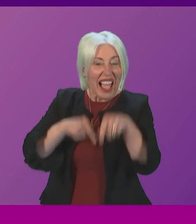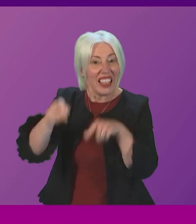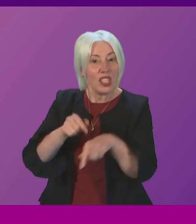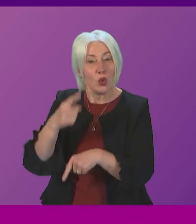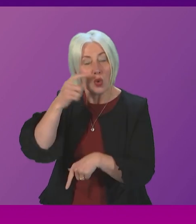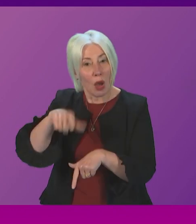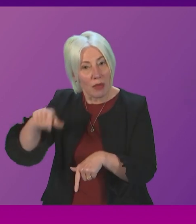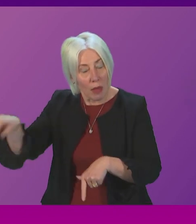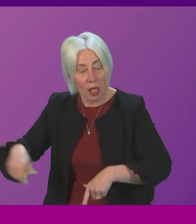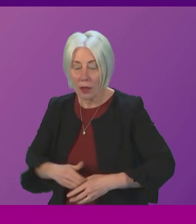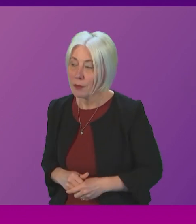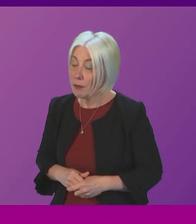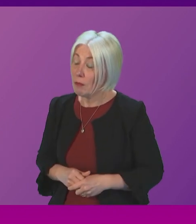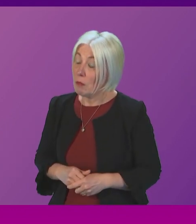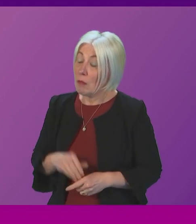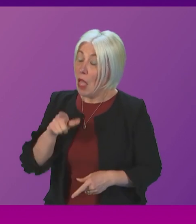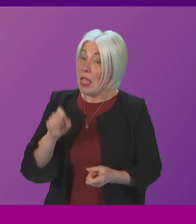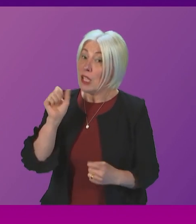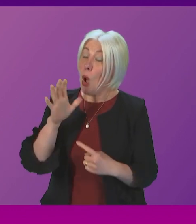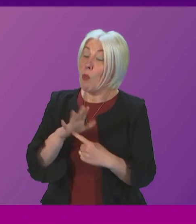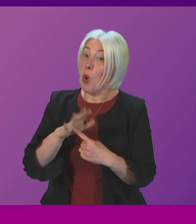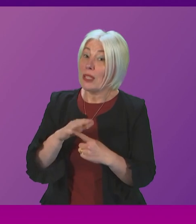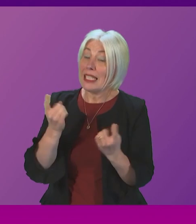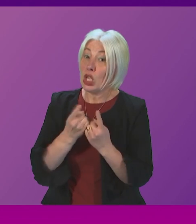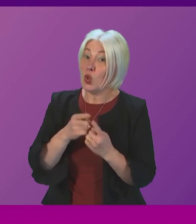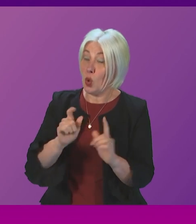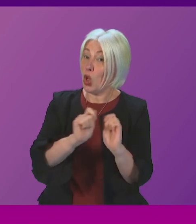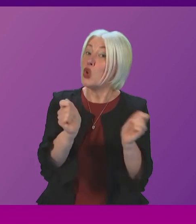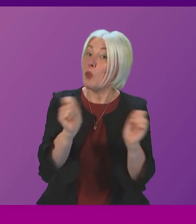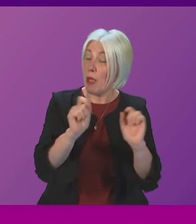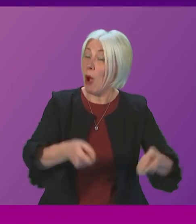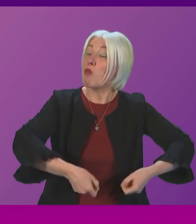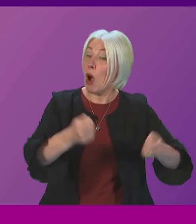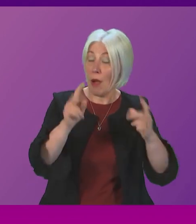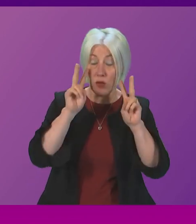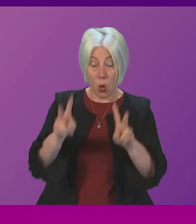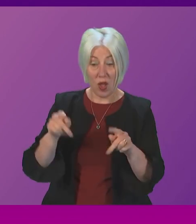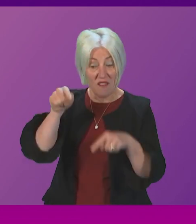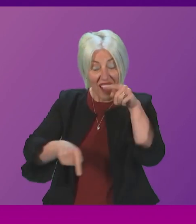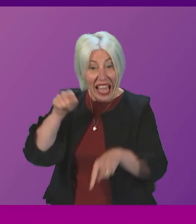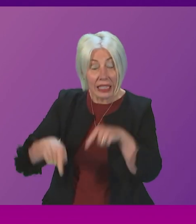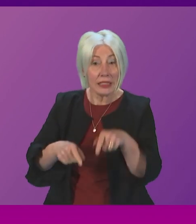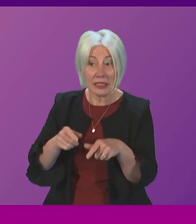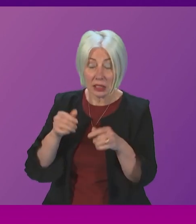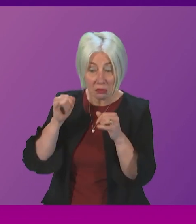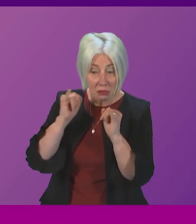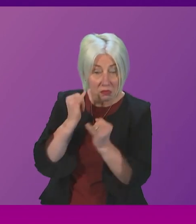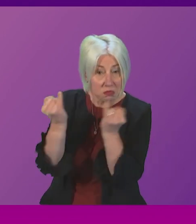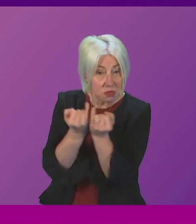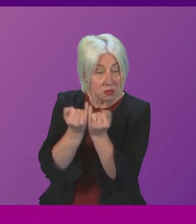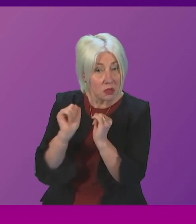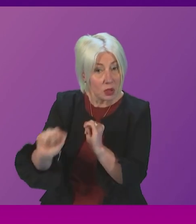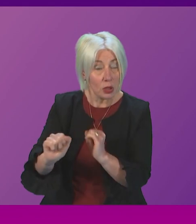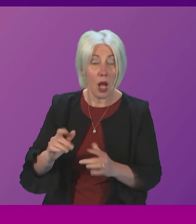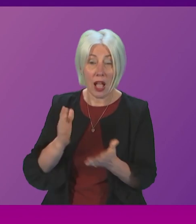attention to what's an incredibly important issue we must all confront the causes of violence we must all address its consequences and